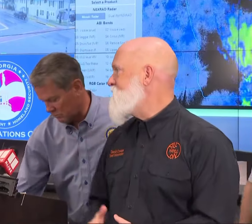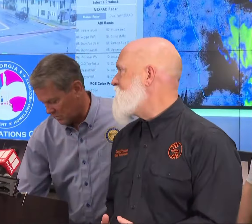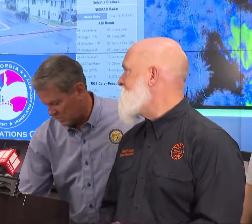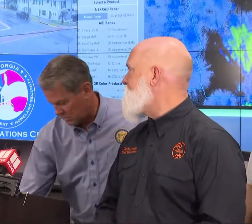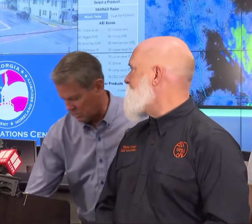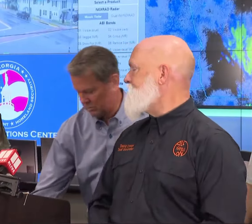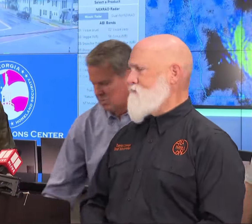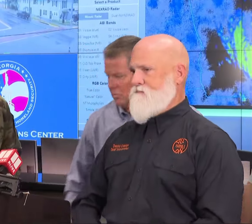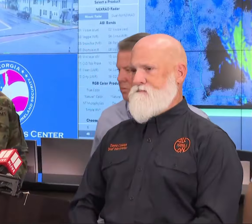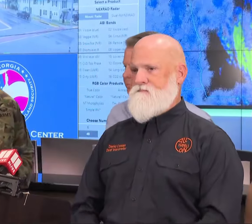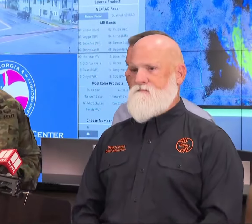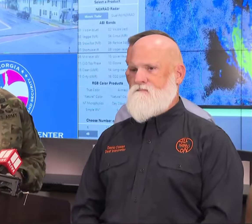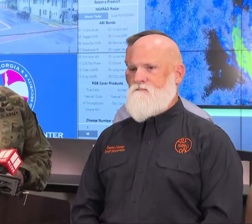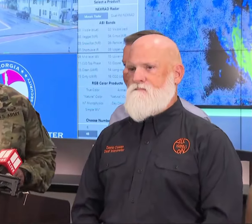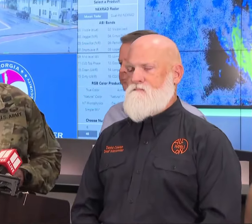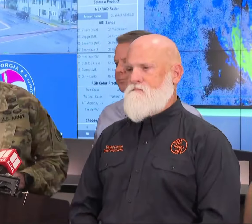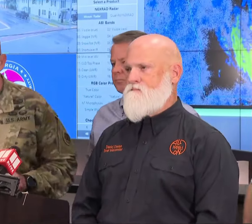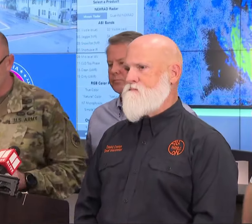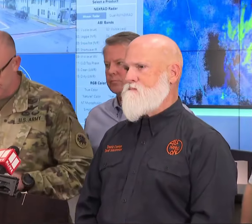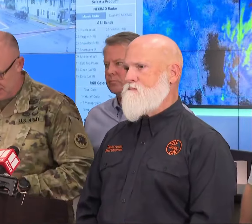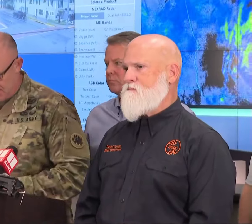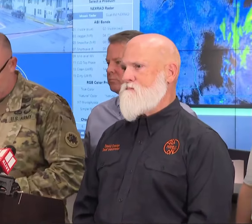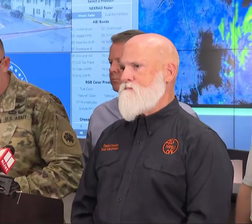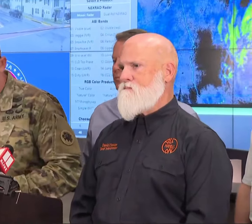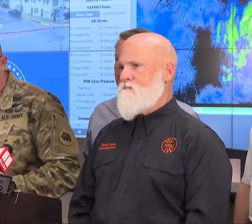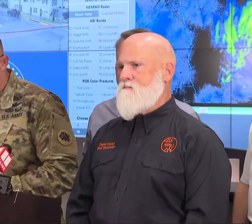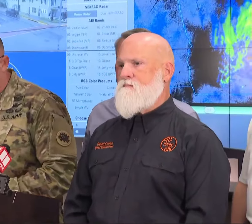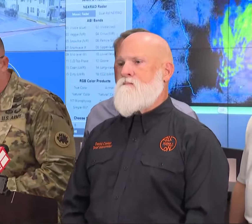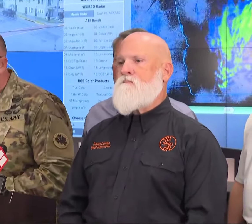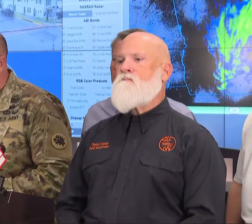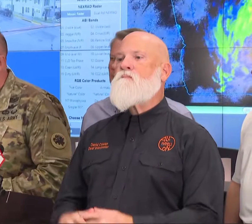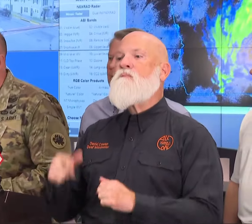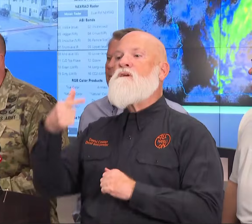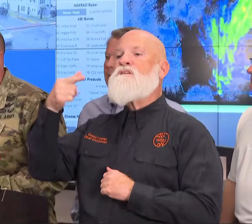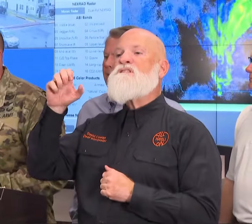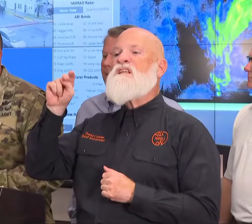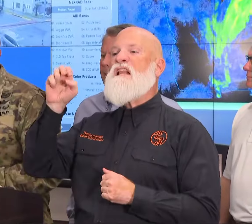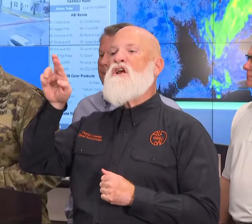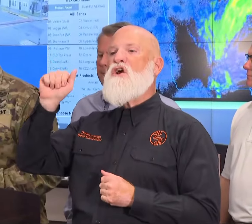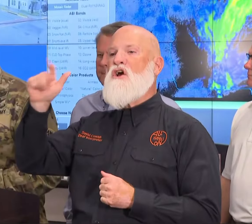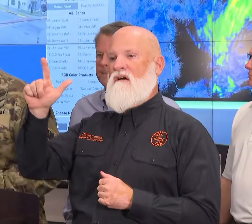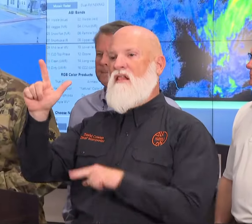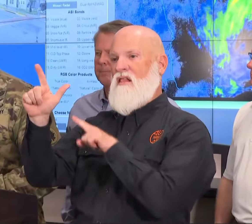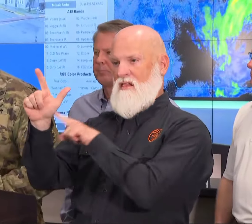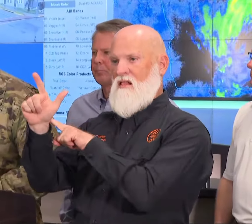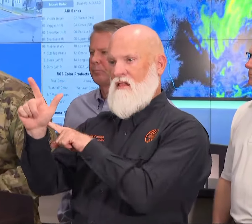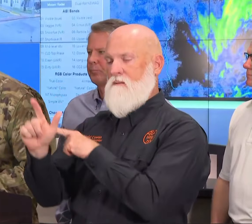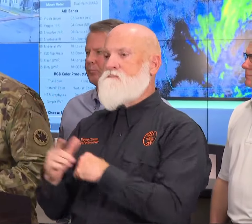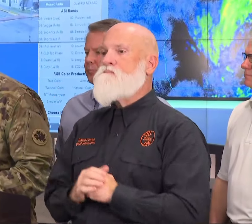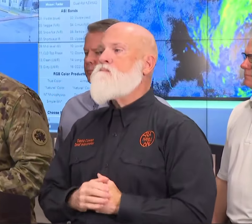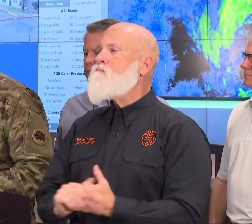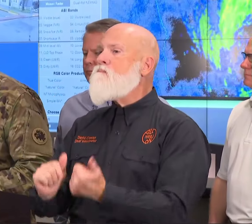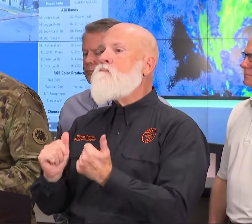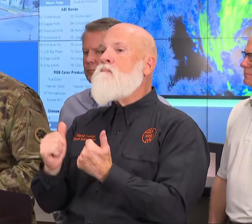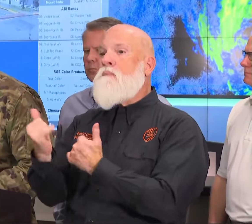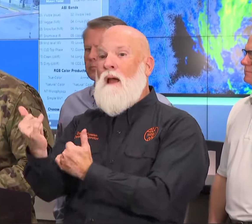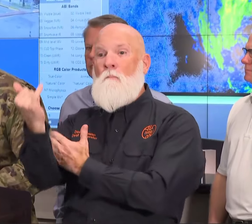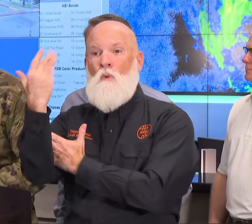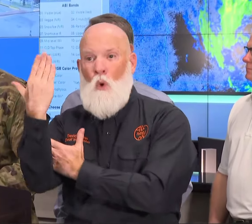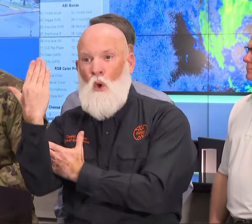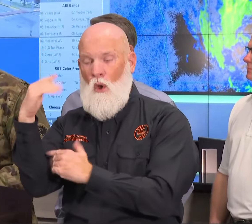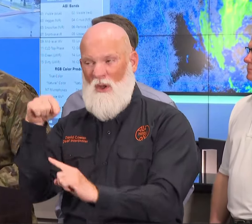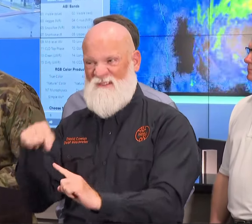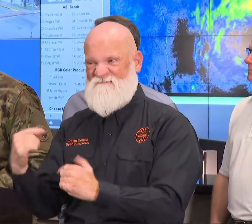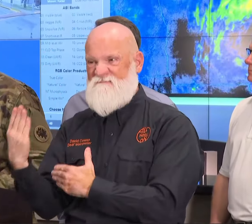Sir, thank you. Hey well good morning. Hey, so this morning we've got